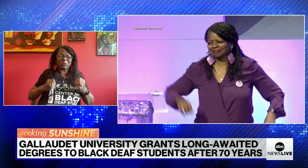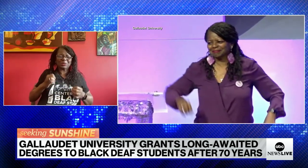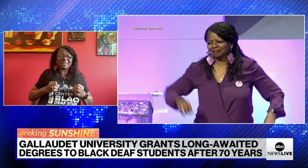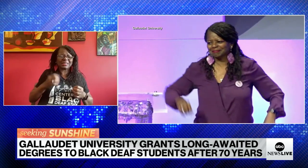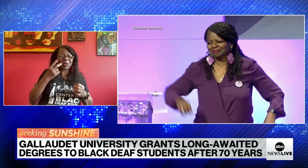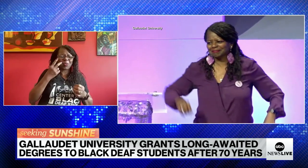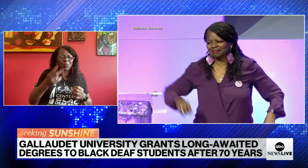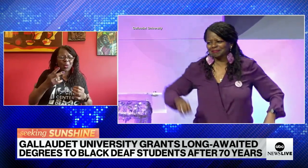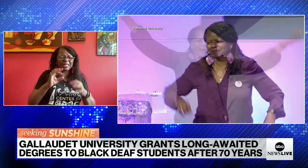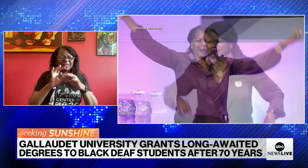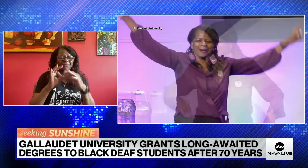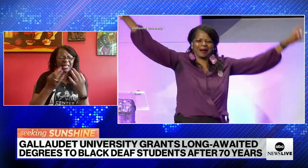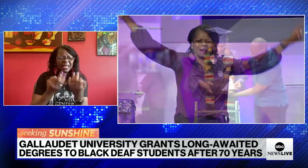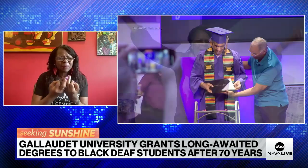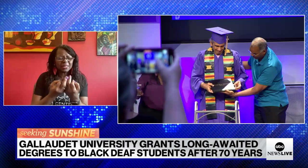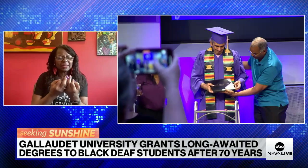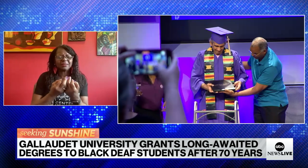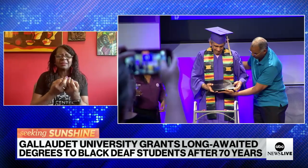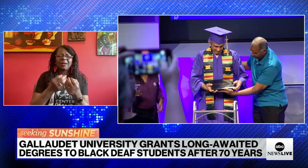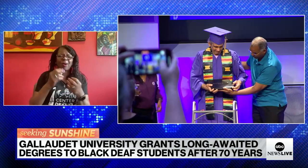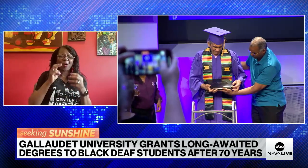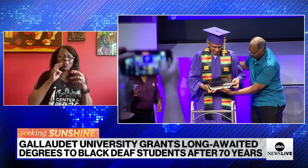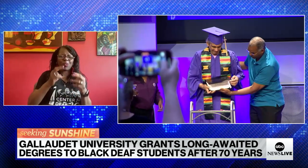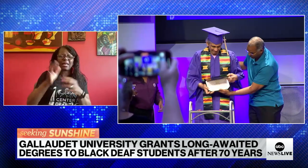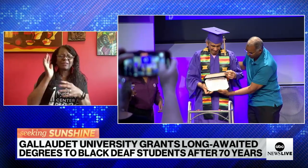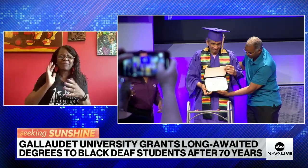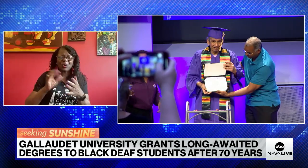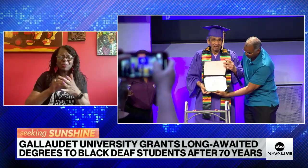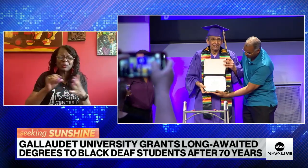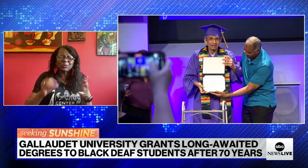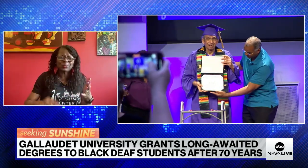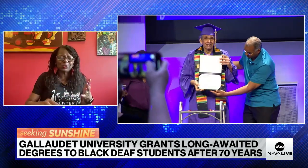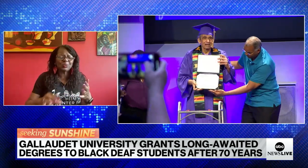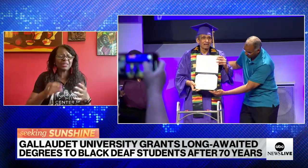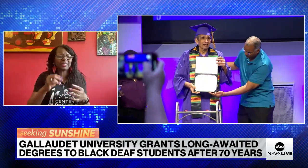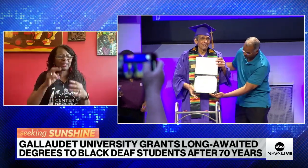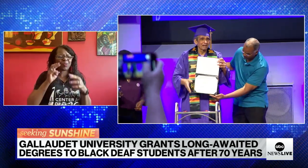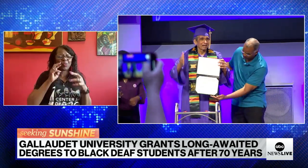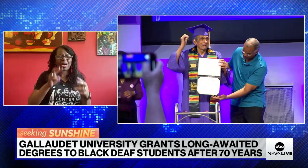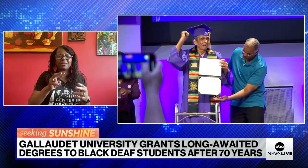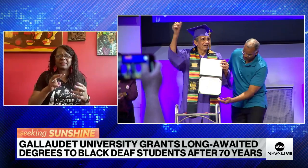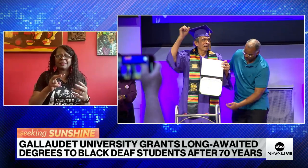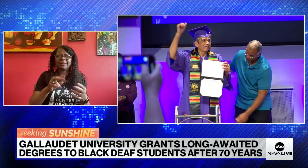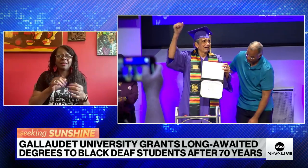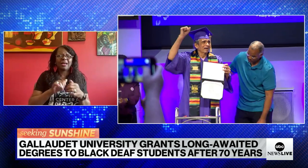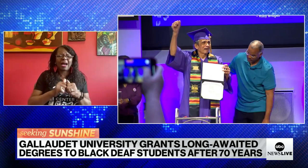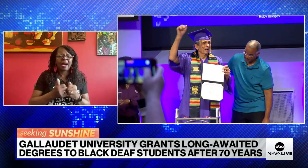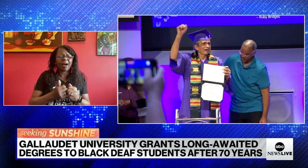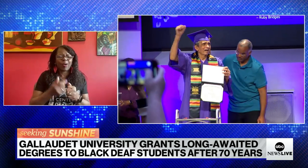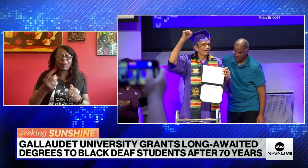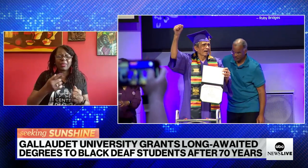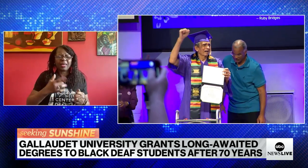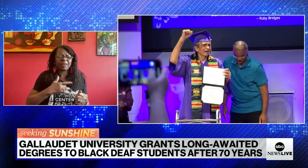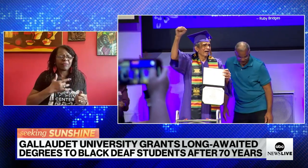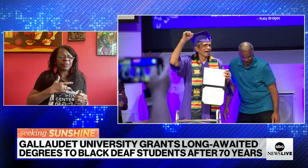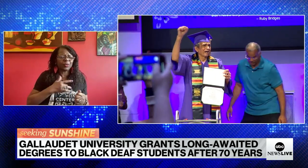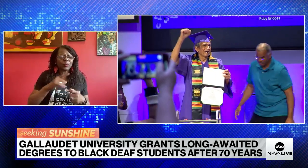You know, at various moments I became very emotional seeing families of former students and just